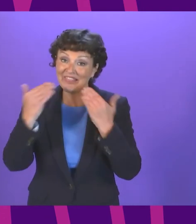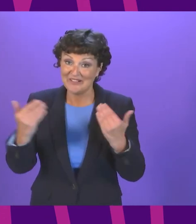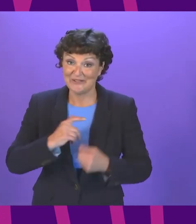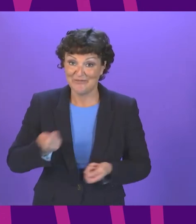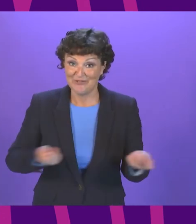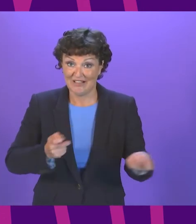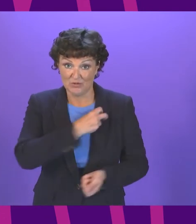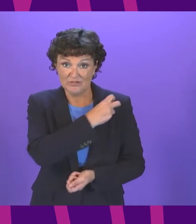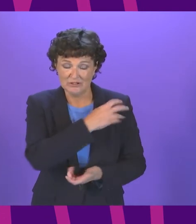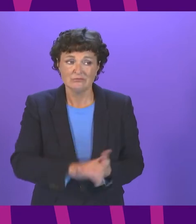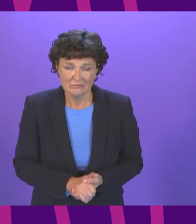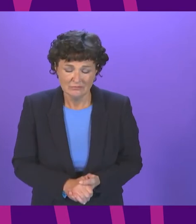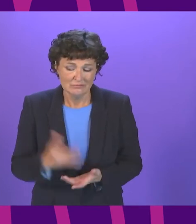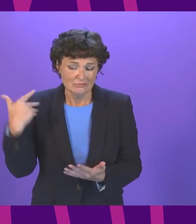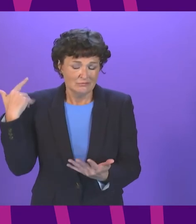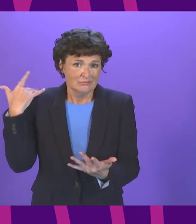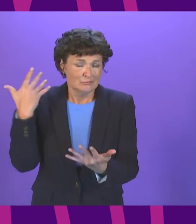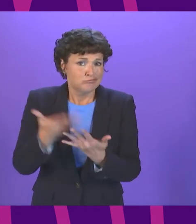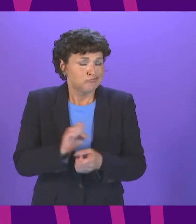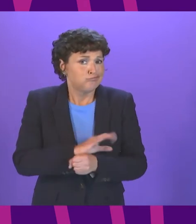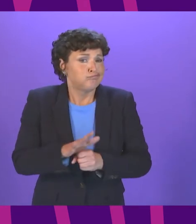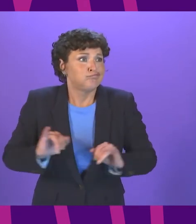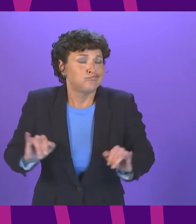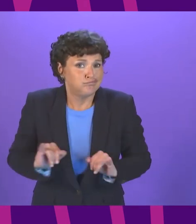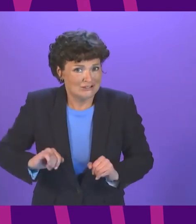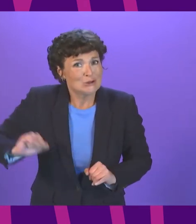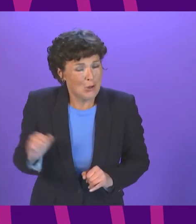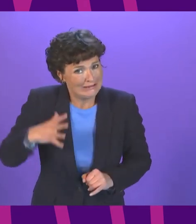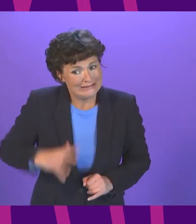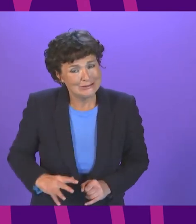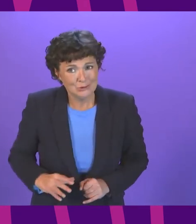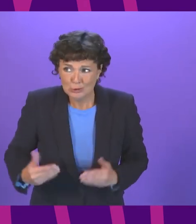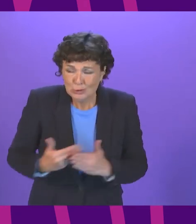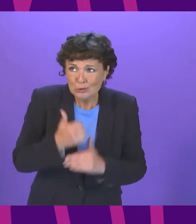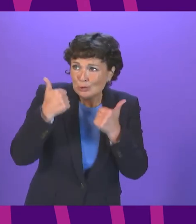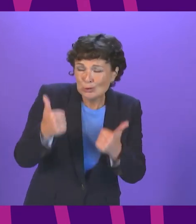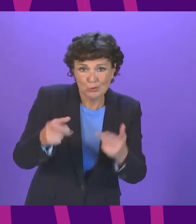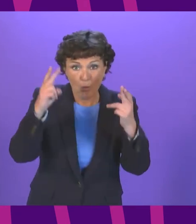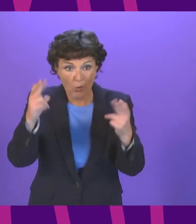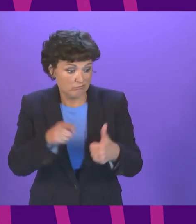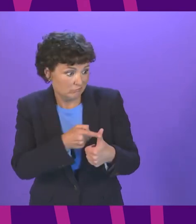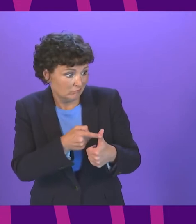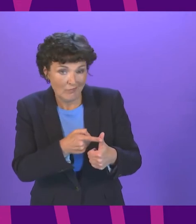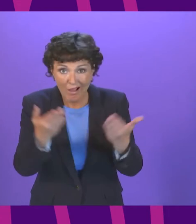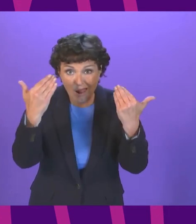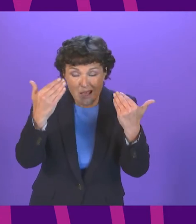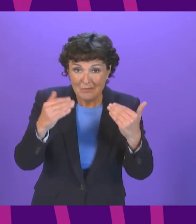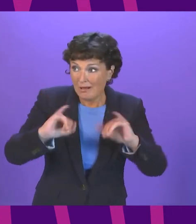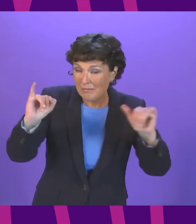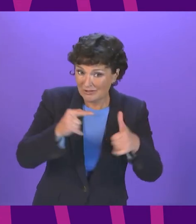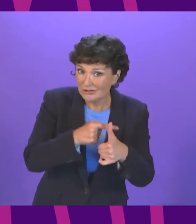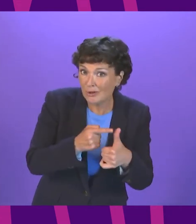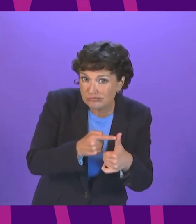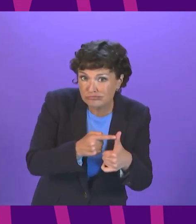we've been through Scotland needs new hope right now new hope in our fight against the climate emergency where we take serious action